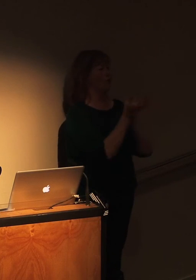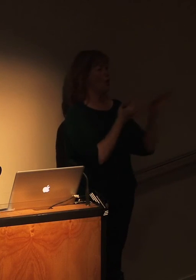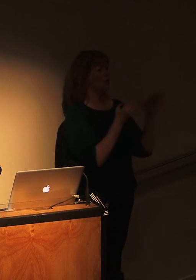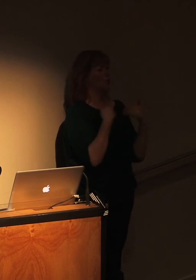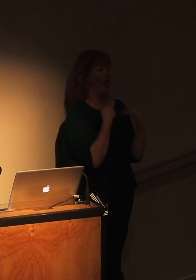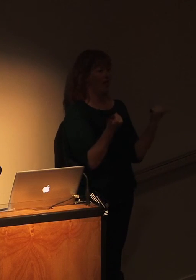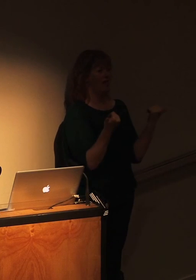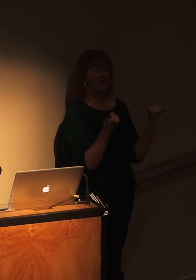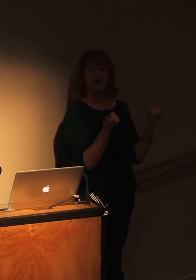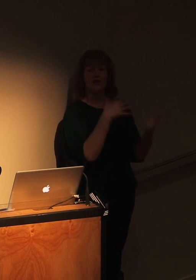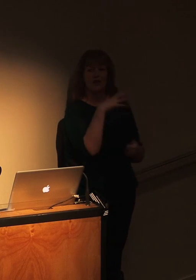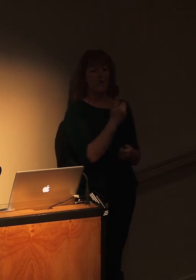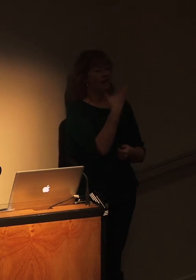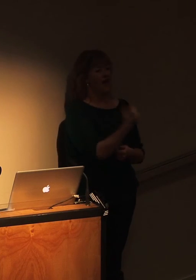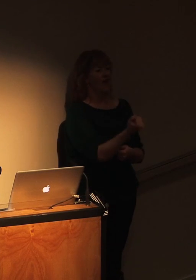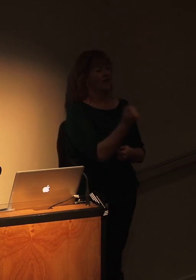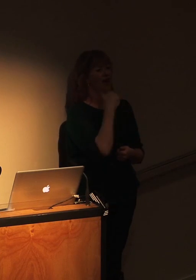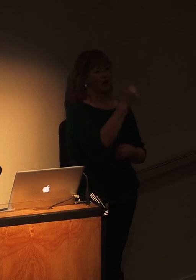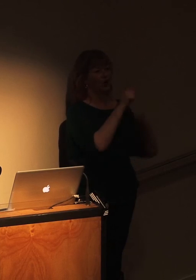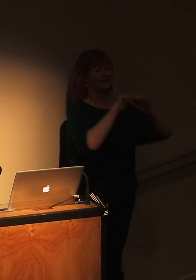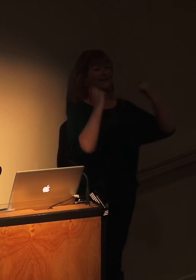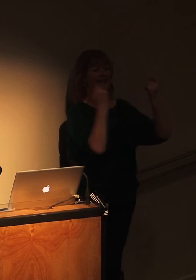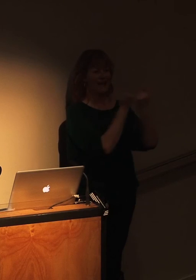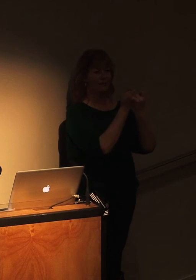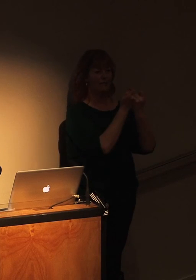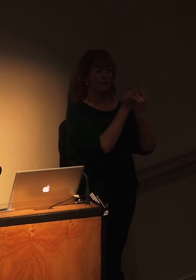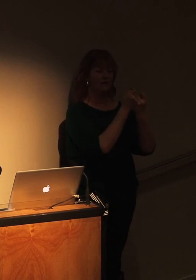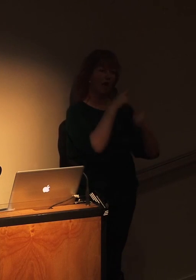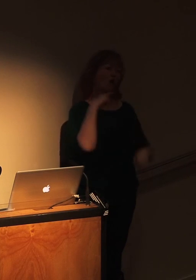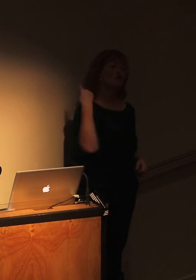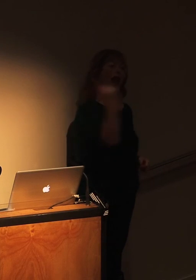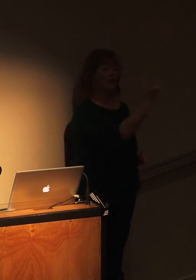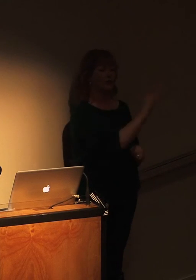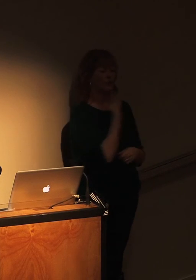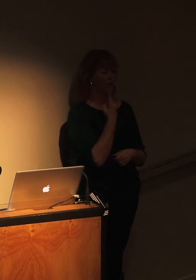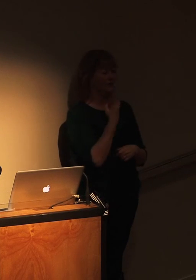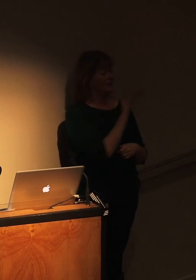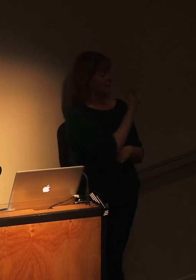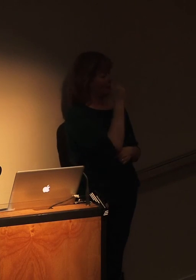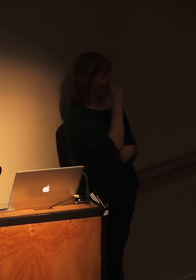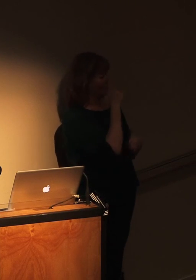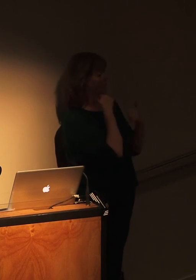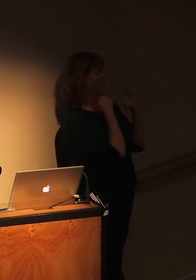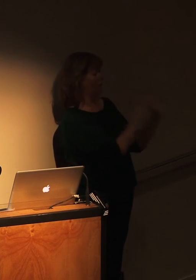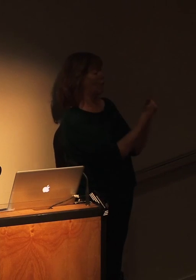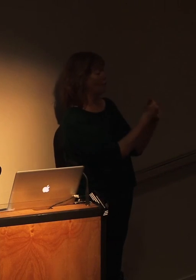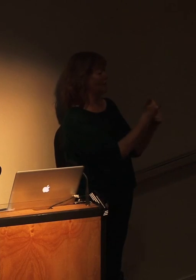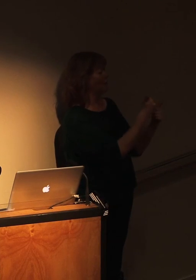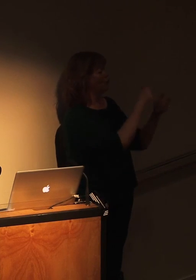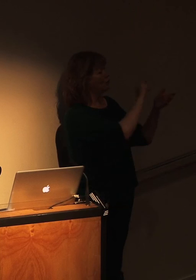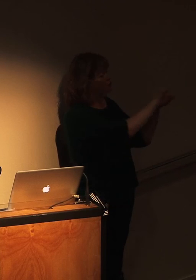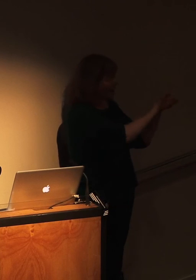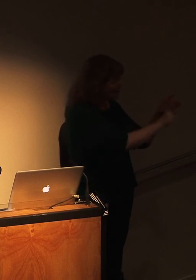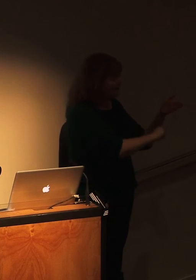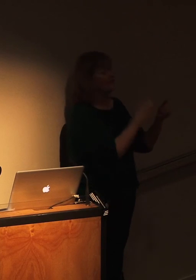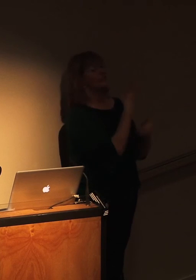a good team of people around you. And there's people who are incredibly good at writing, there are people who are incredibly good at taking pictures, and there's people who are great at taking